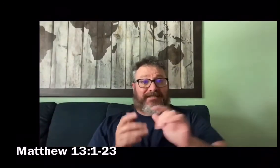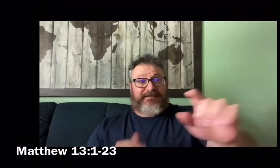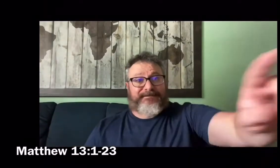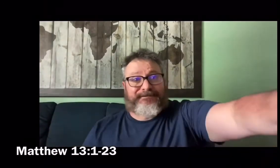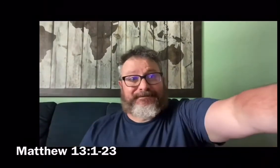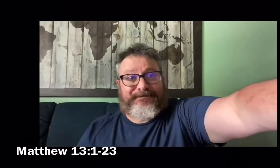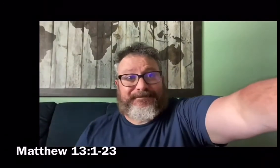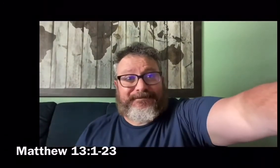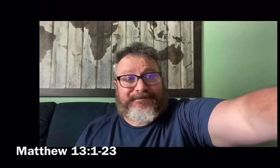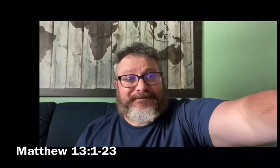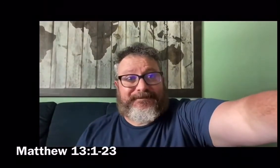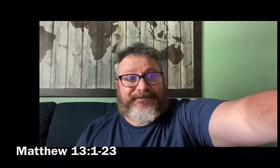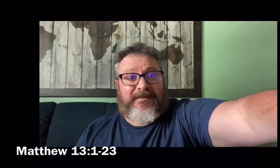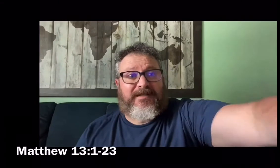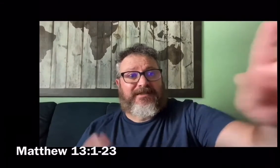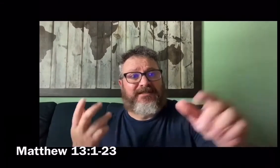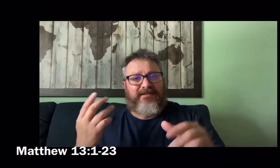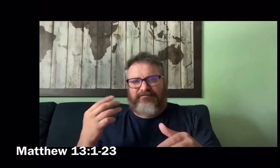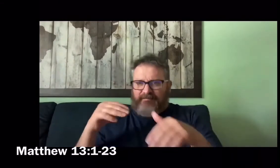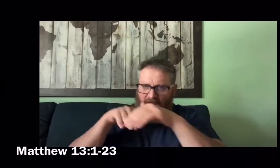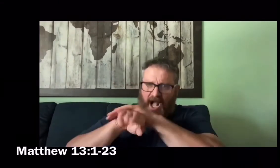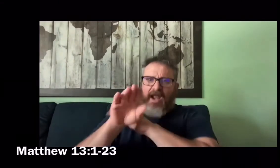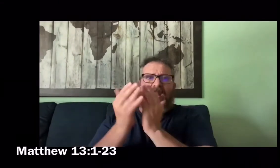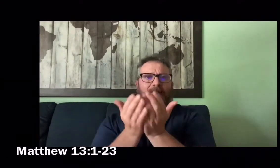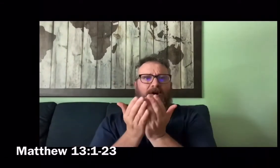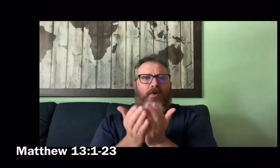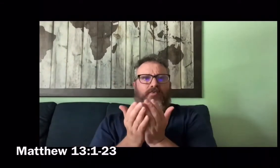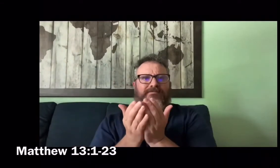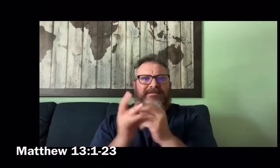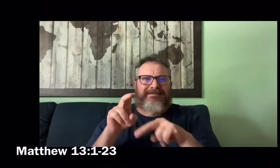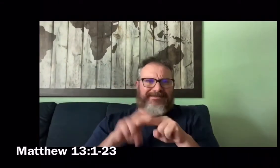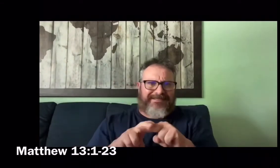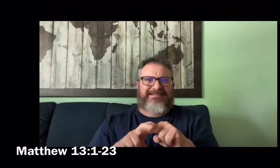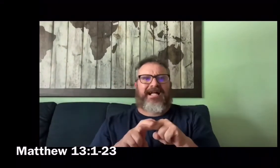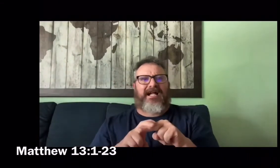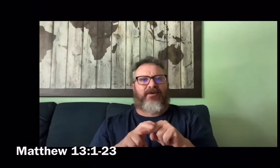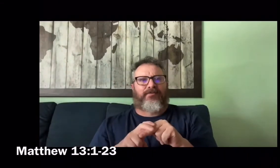that he got into a boat and sat down,